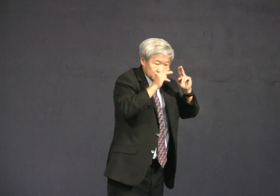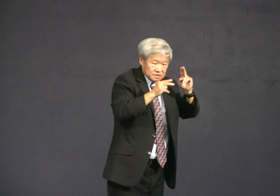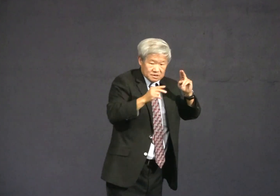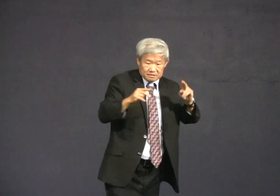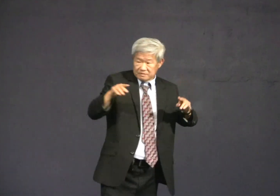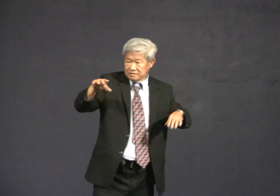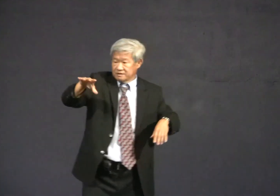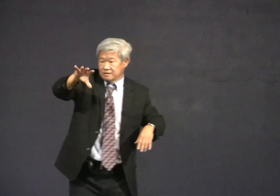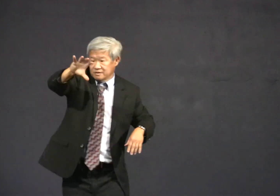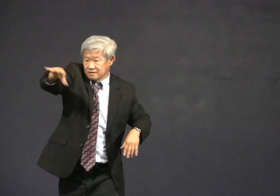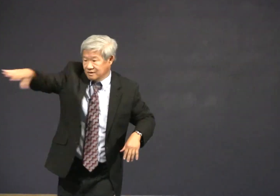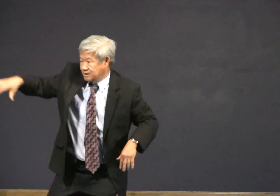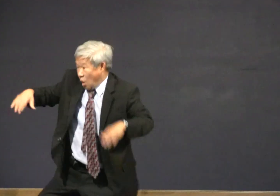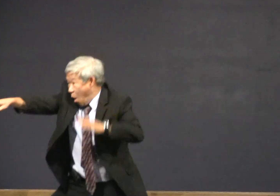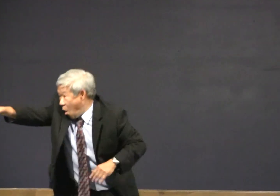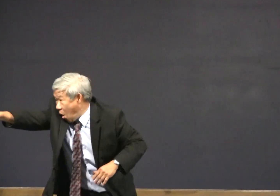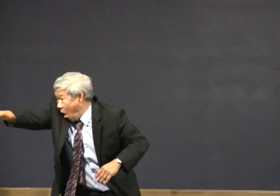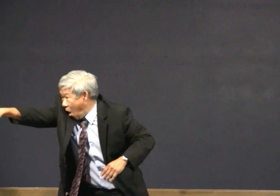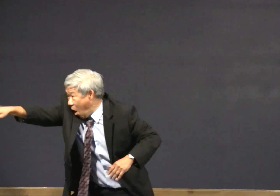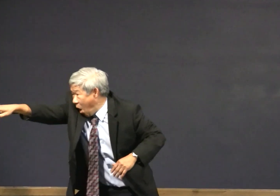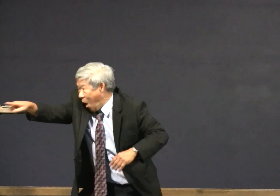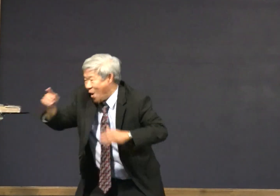No more faces of the Halloween world.